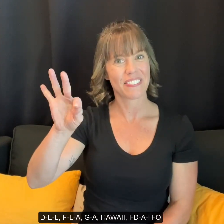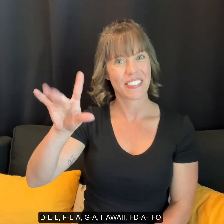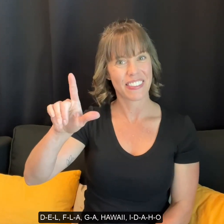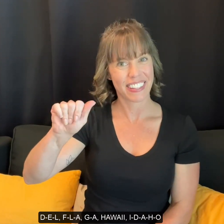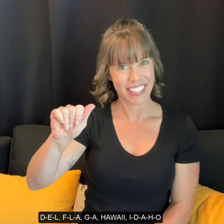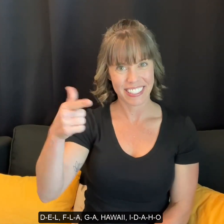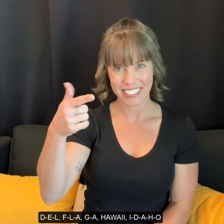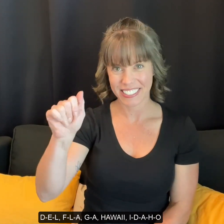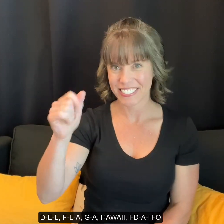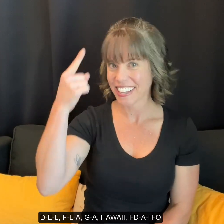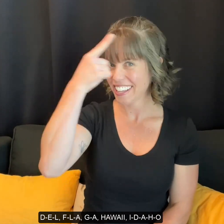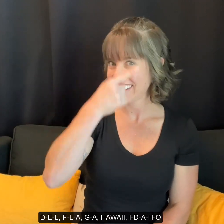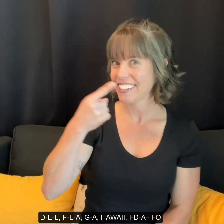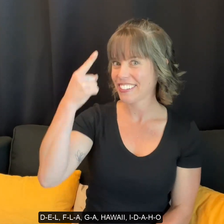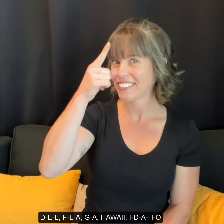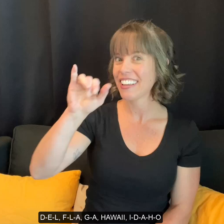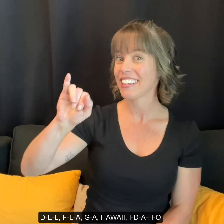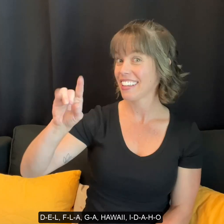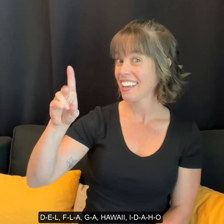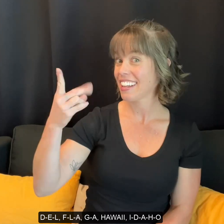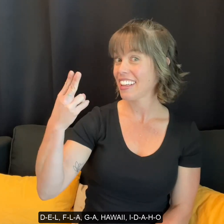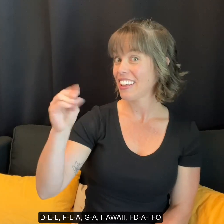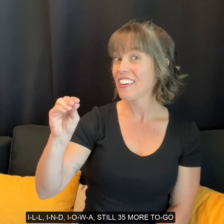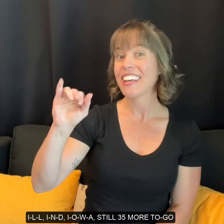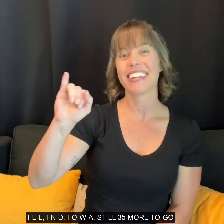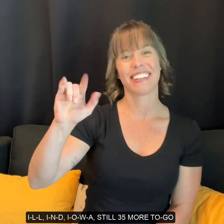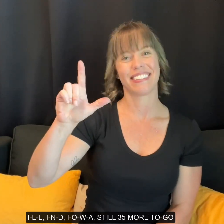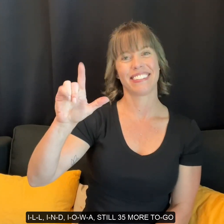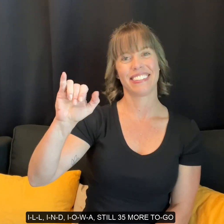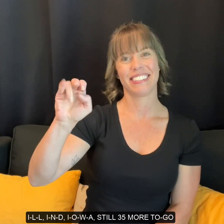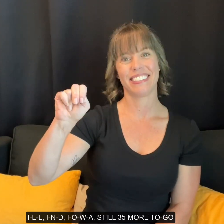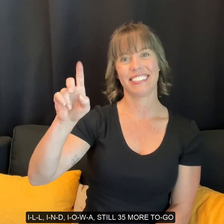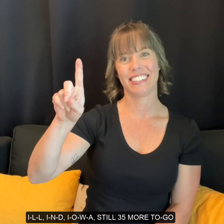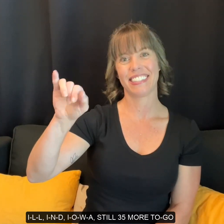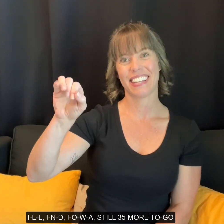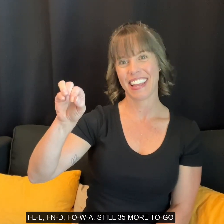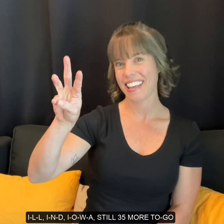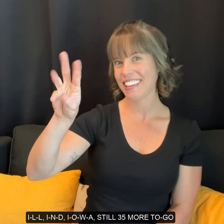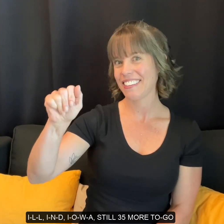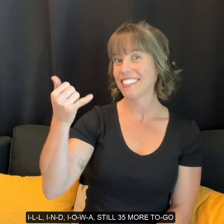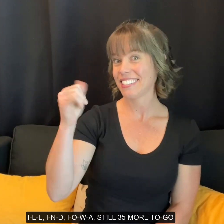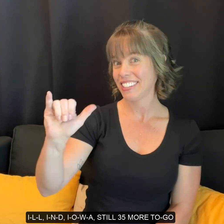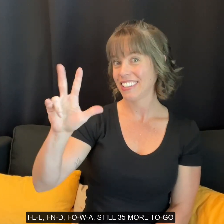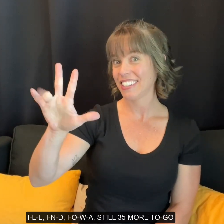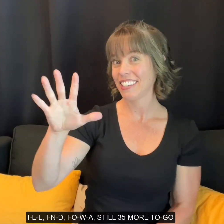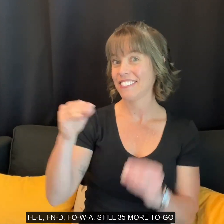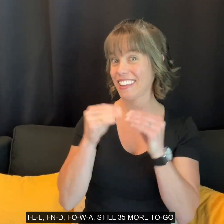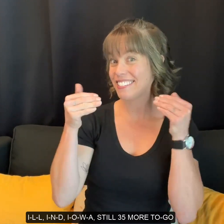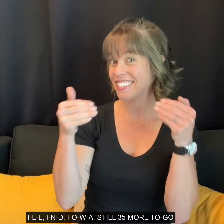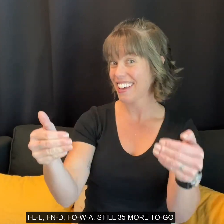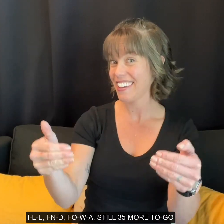Florida, and Georgia, and Hawaii, Idaho, Illinois, Indiana, Iowa, so 35 to go.